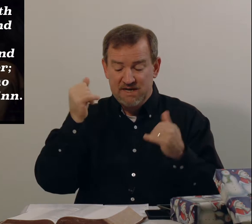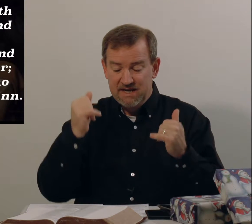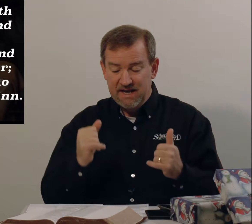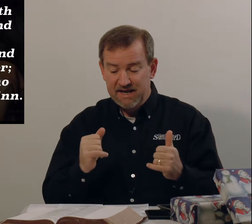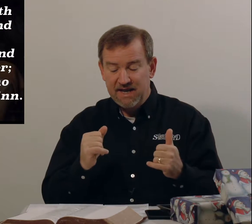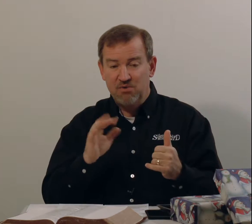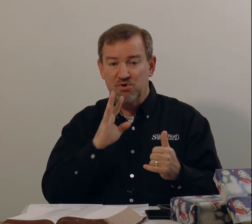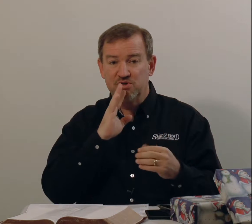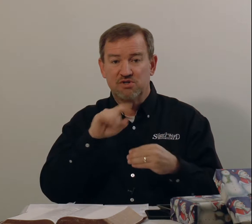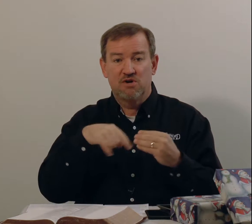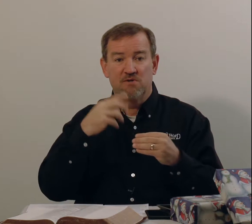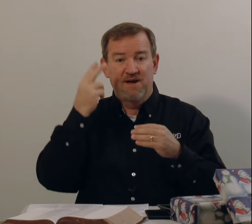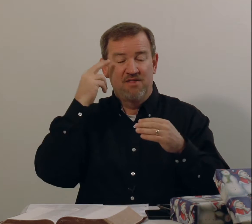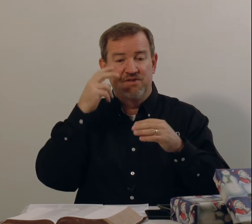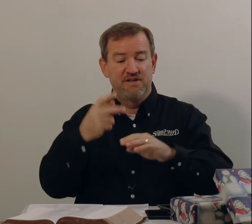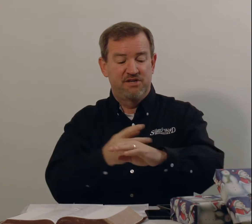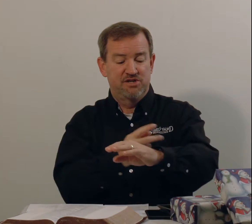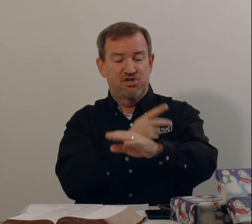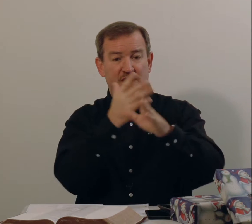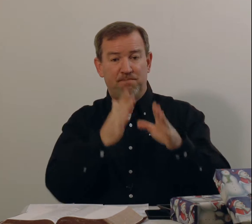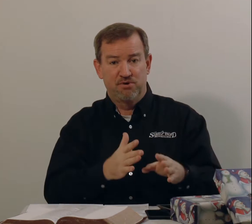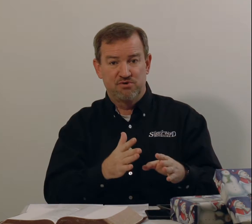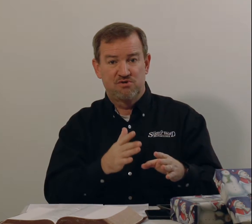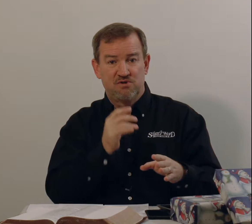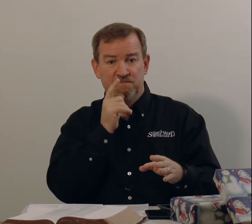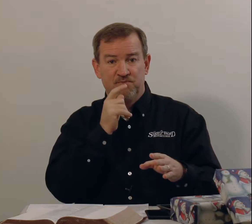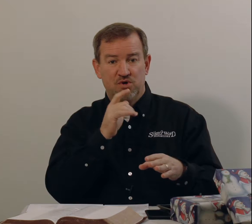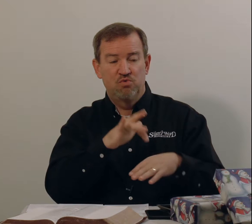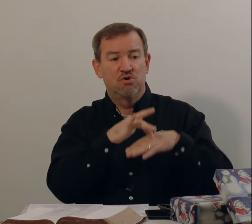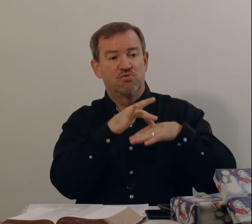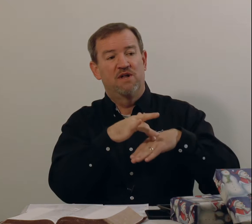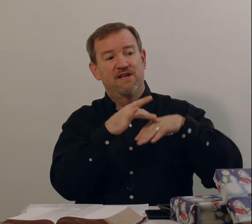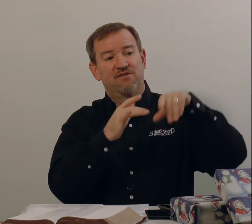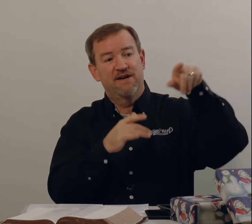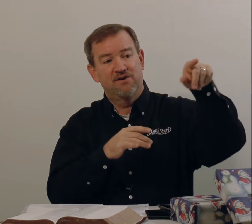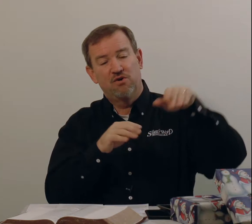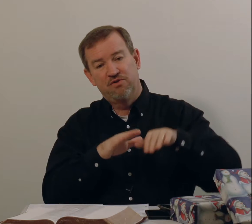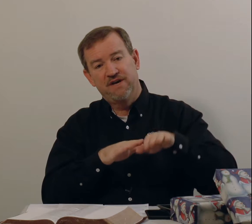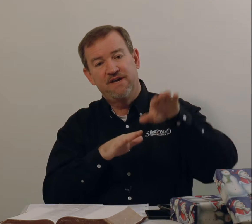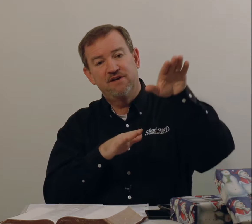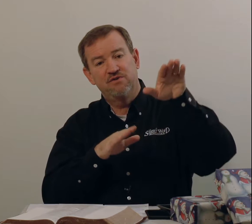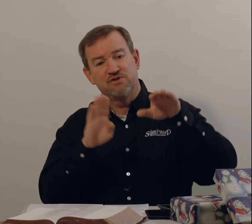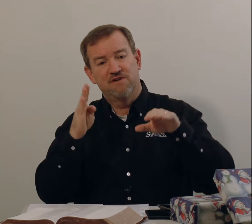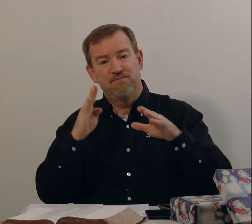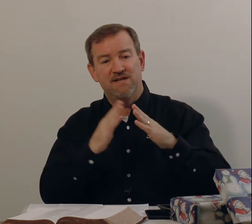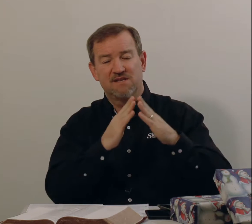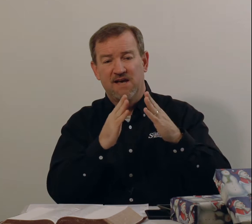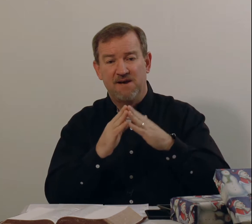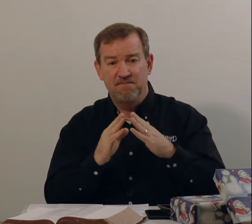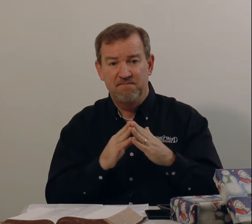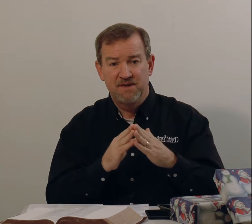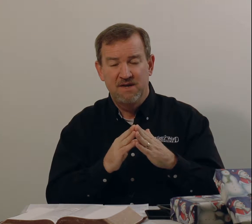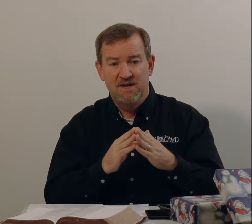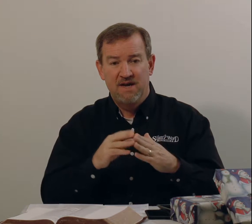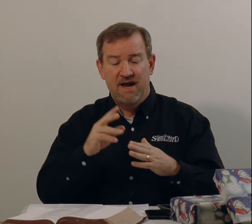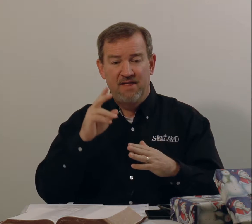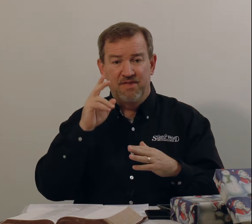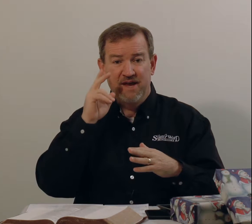And now we're going to talk about the shepherds who were dwelling there on the hills of Bethlehem. And they